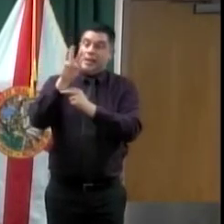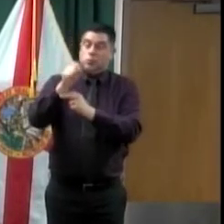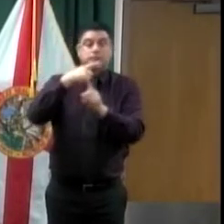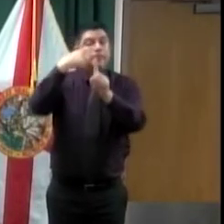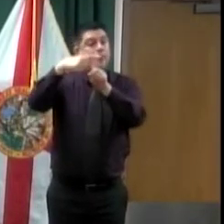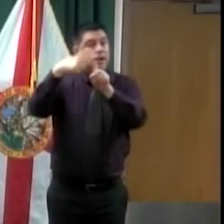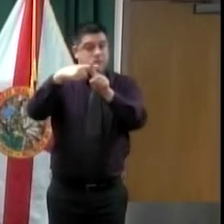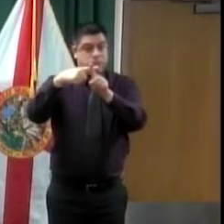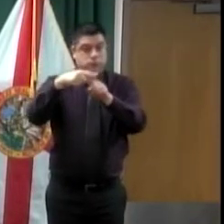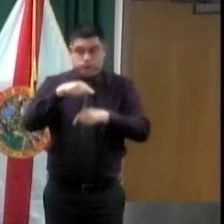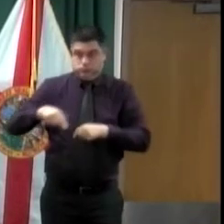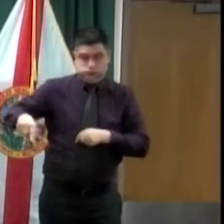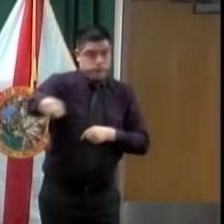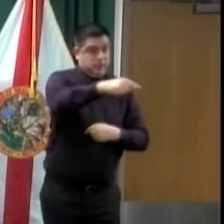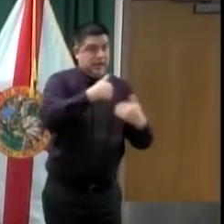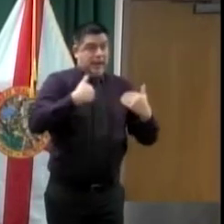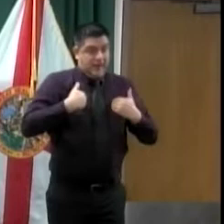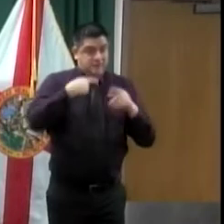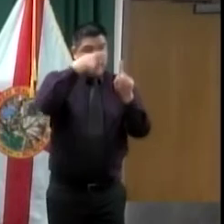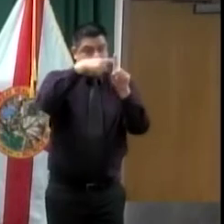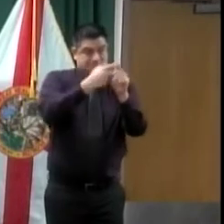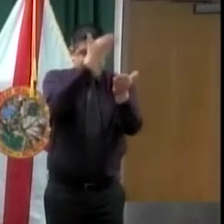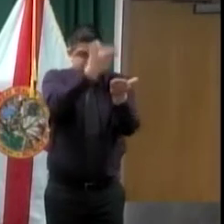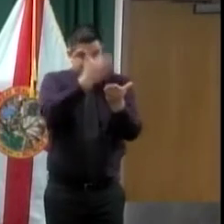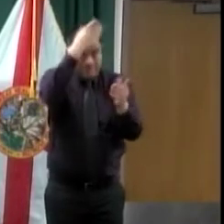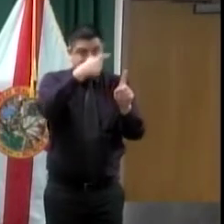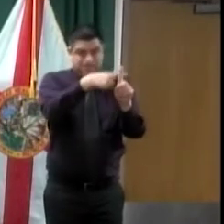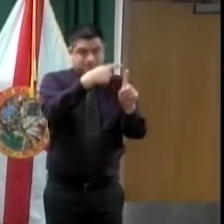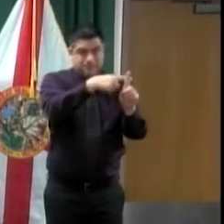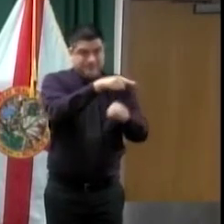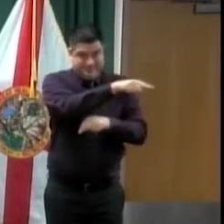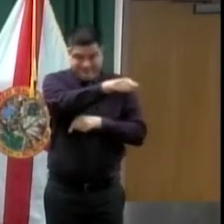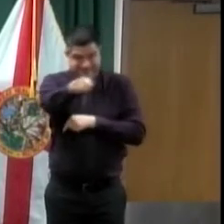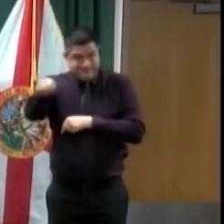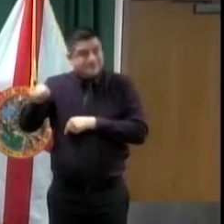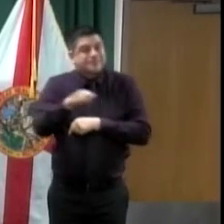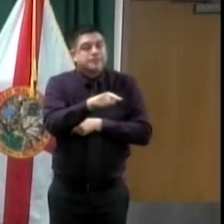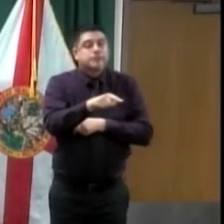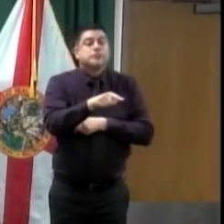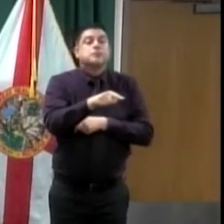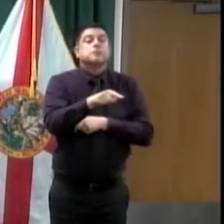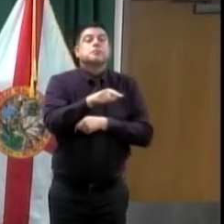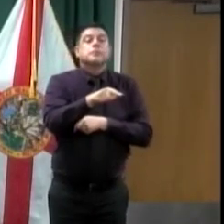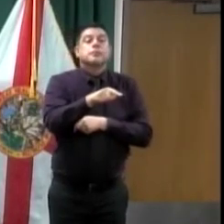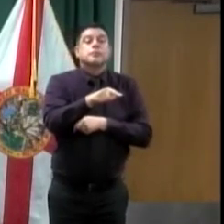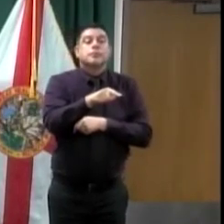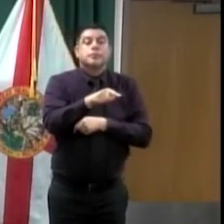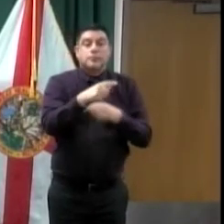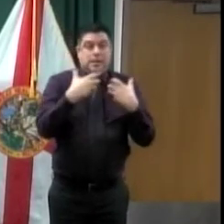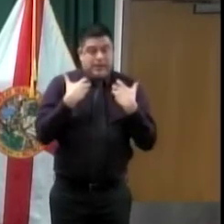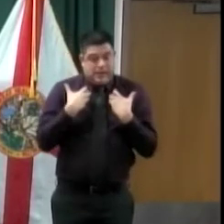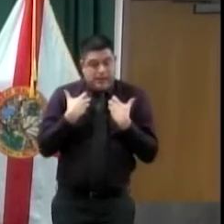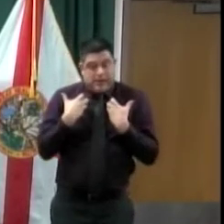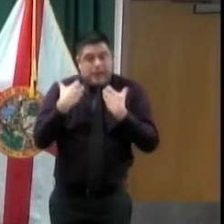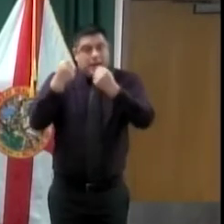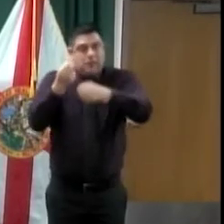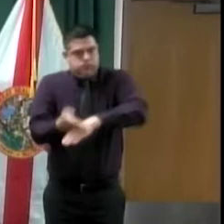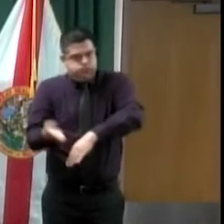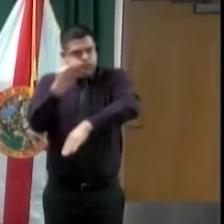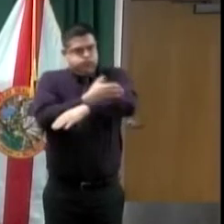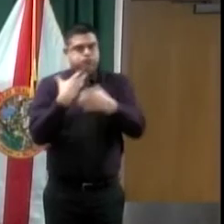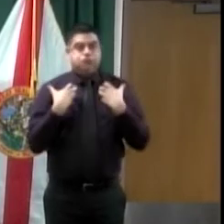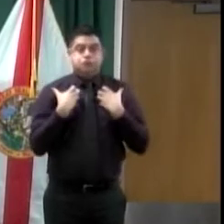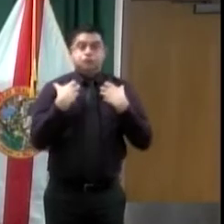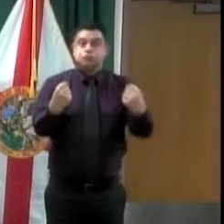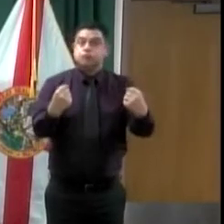COVID-19 positive have now been cleared by the Department of Health. So that is